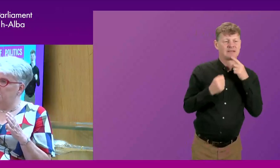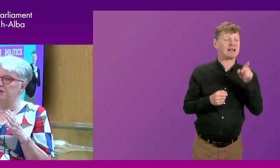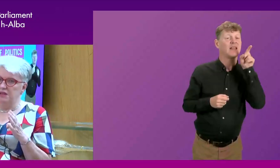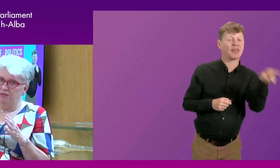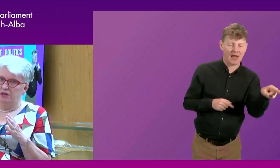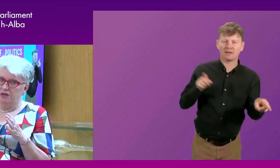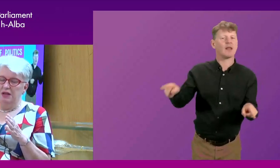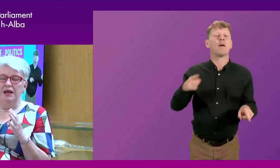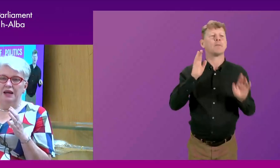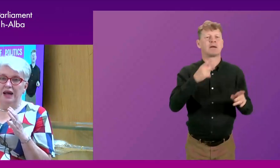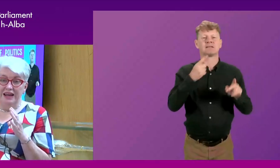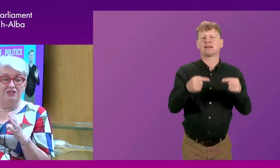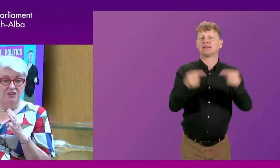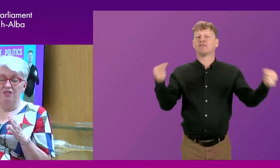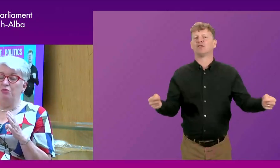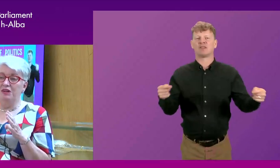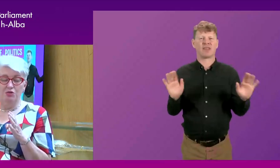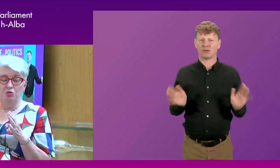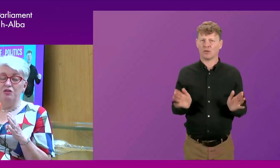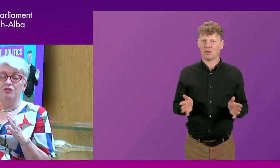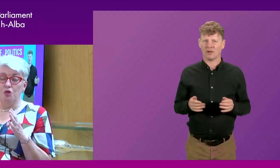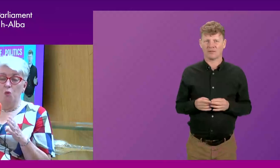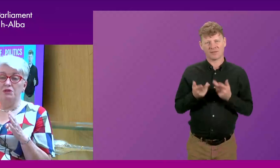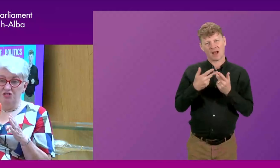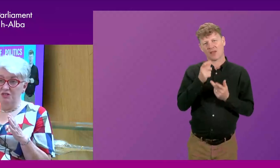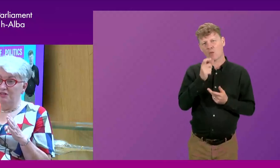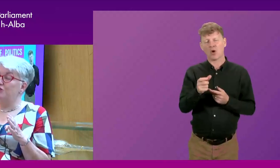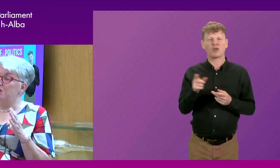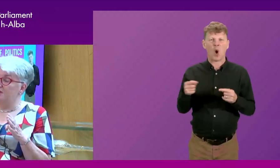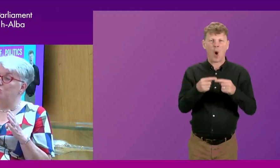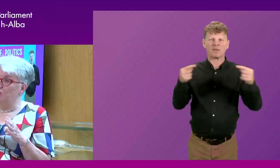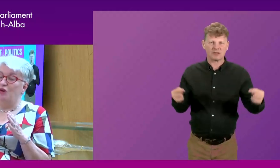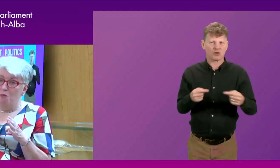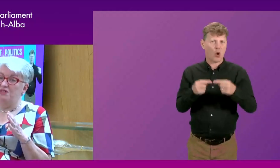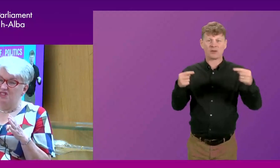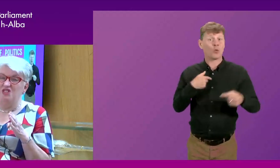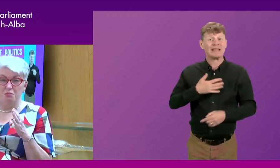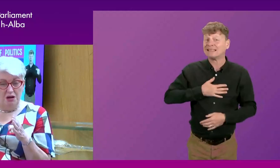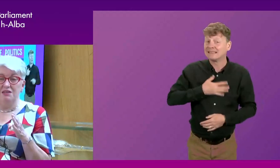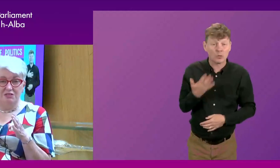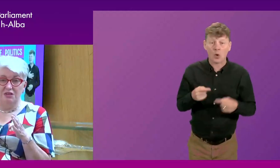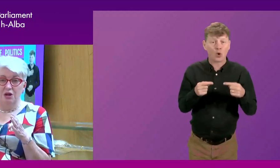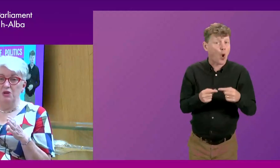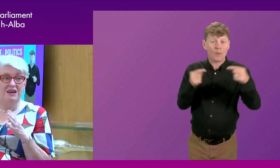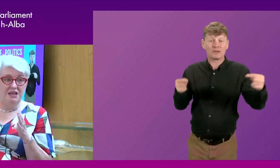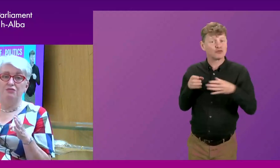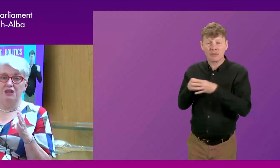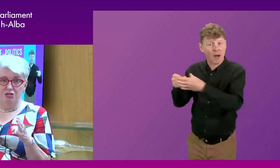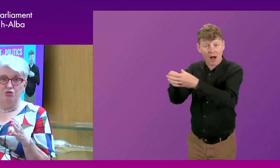the other parties will say something different. And actually, the other word I don't want to use is opposition, because we didn't want opposition parties.